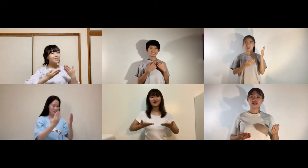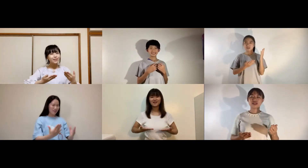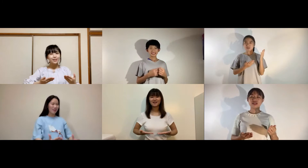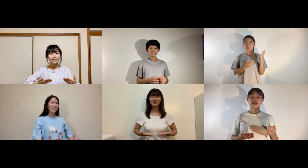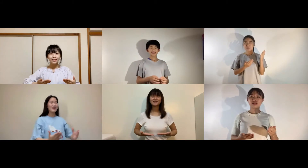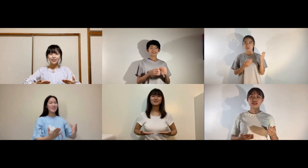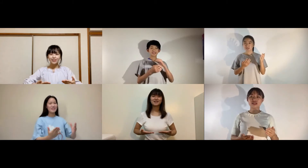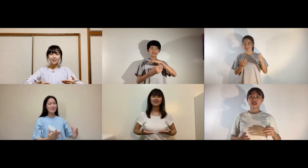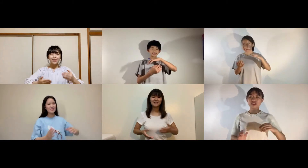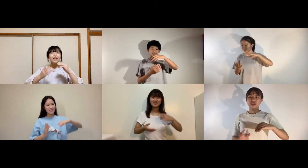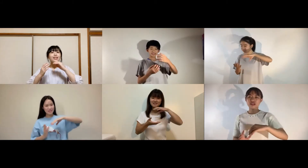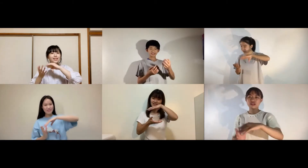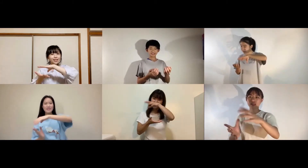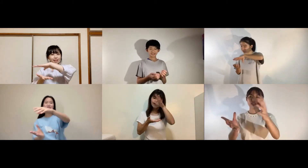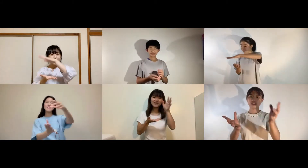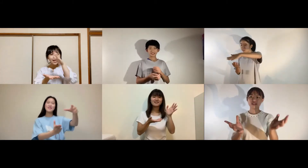will